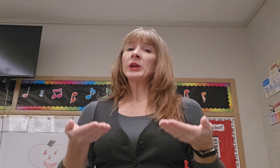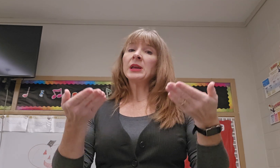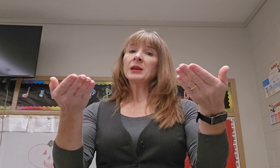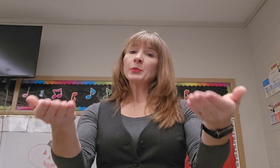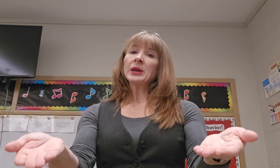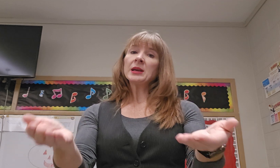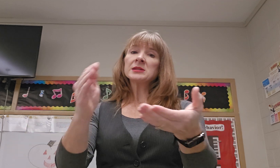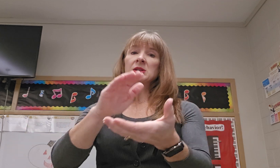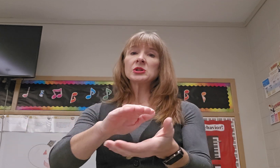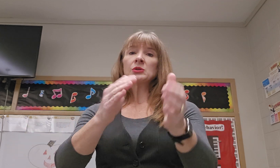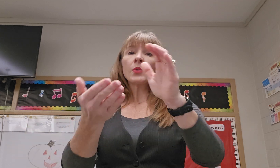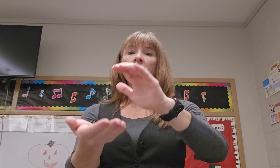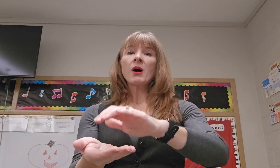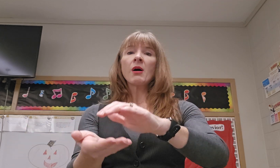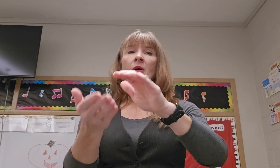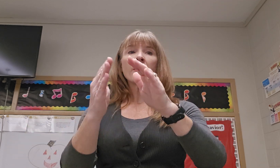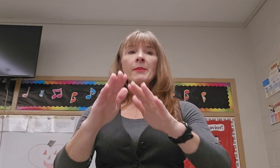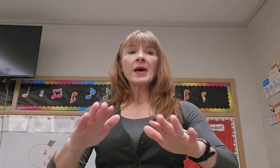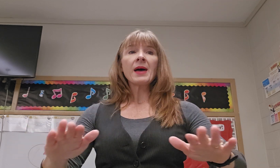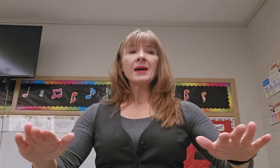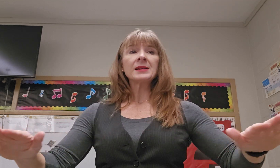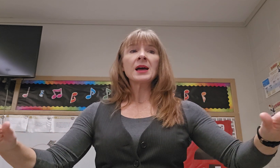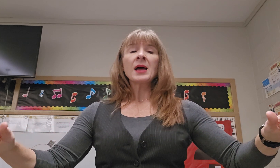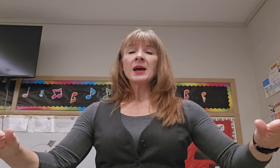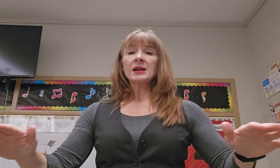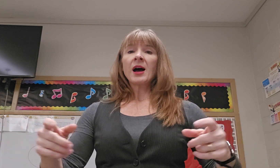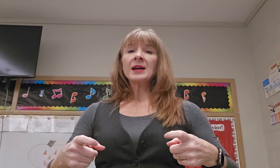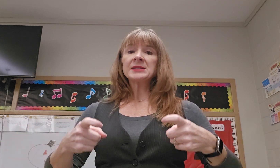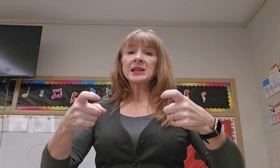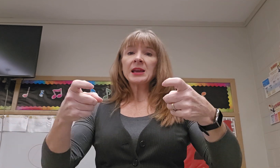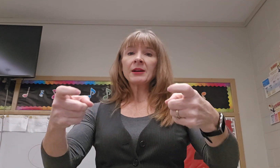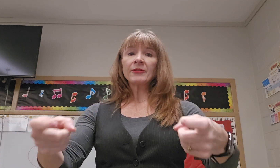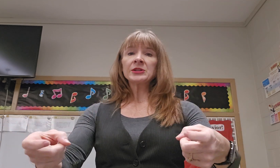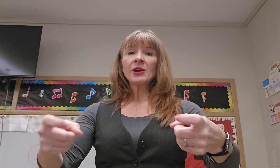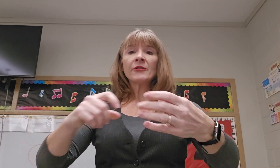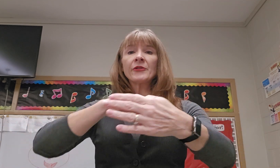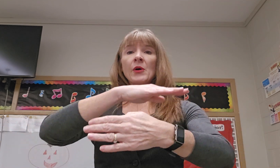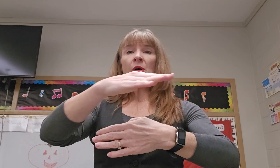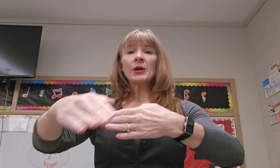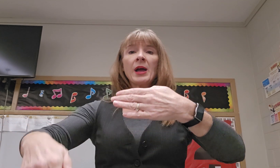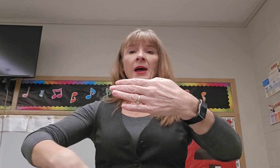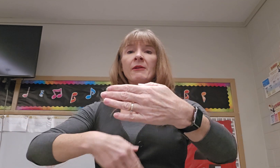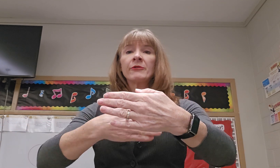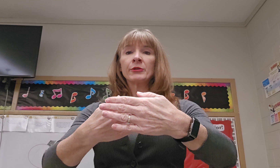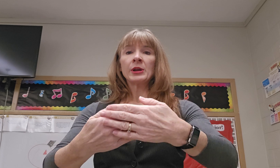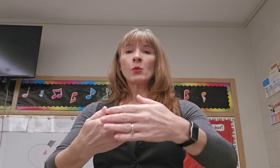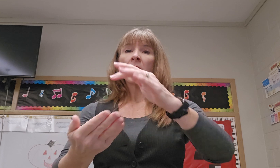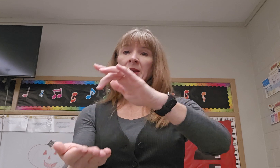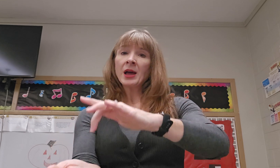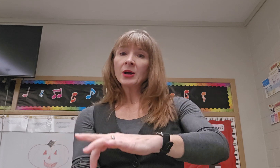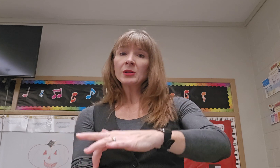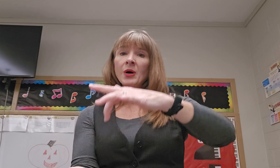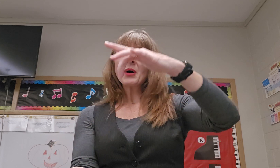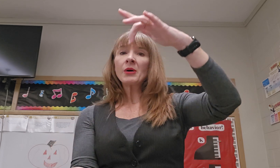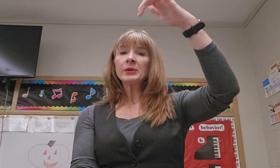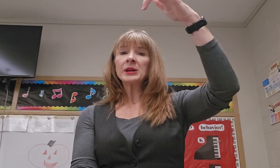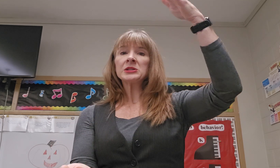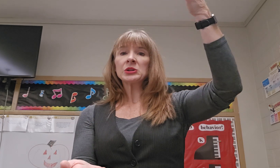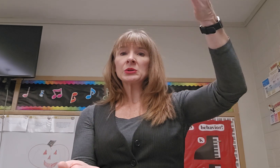bringing peace to all men, God's gift for everyone. Glory to